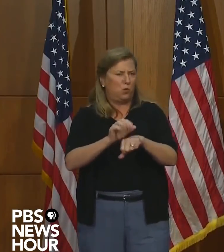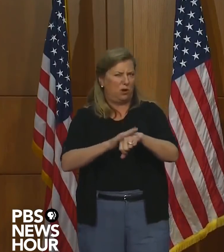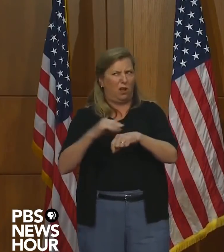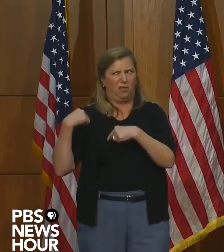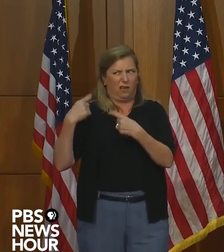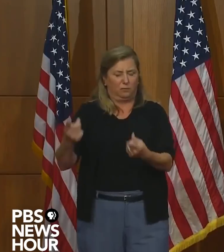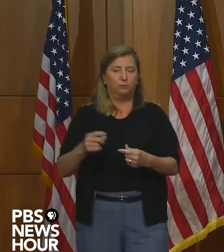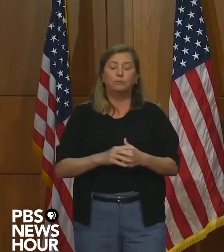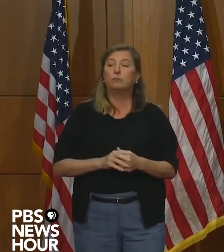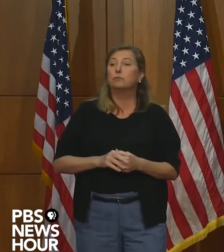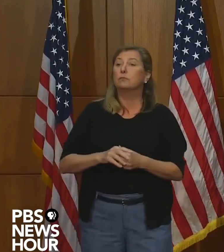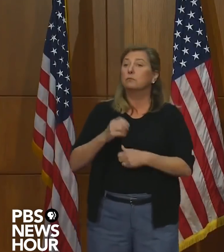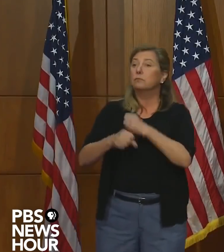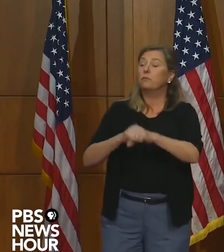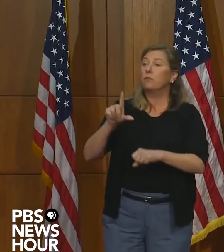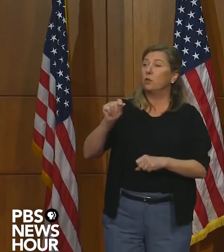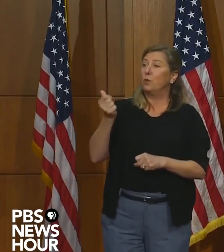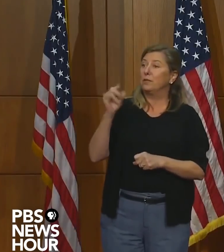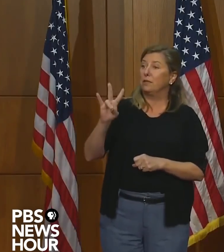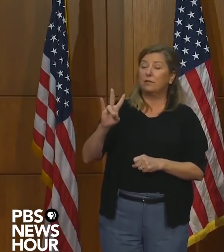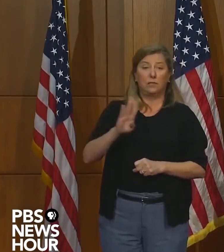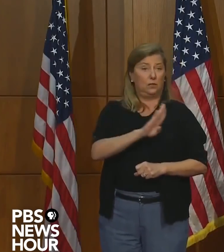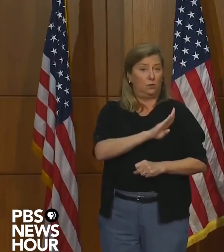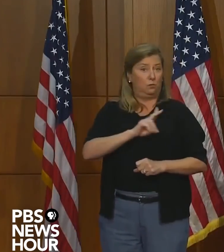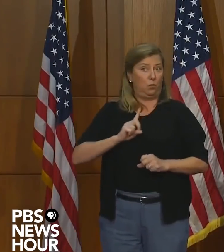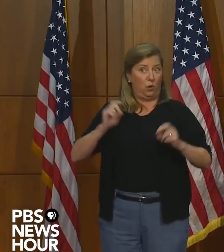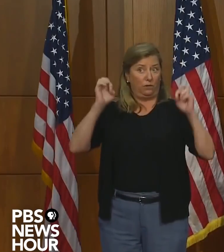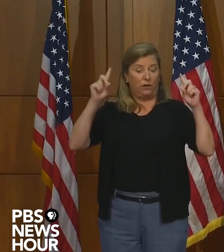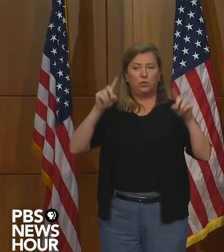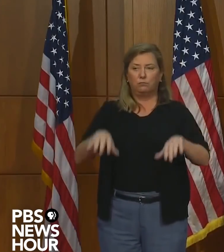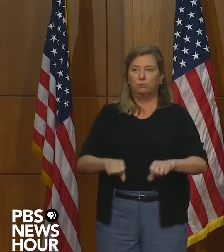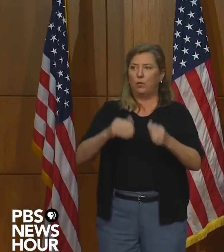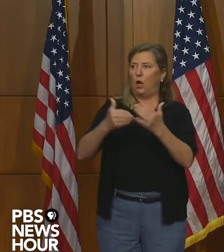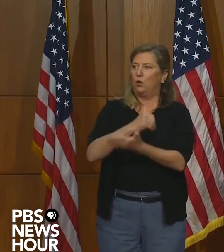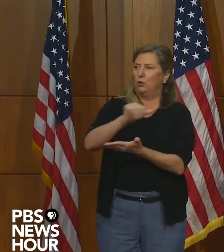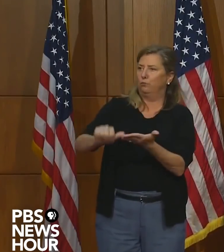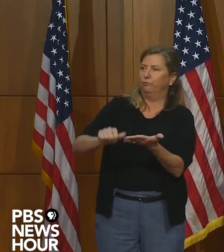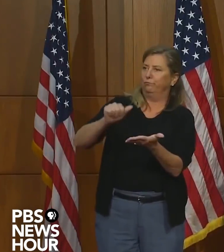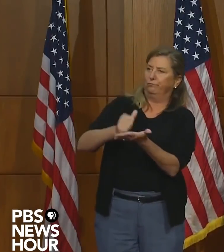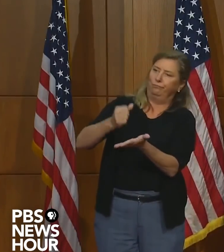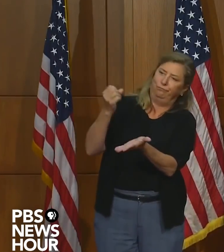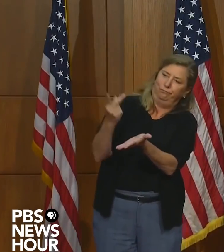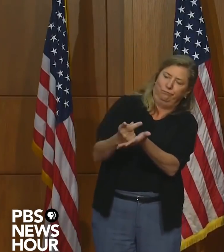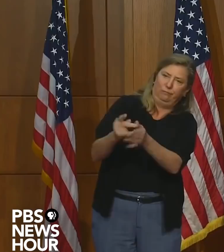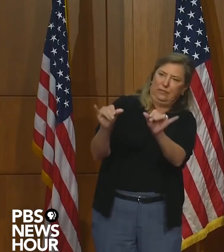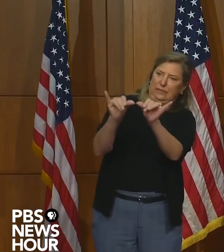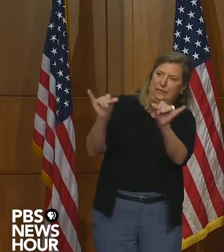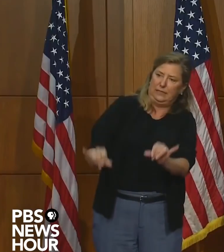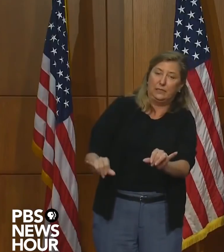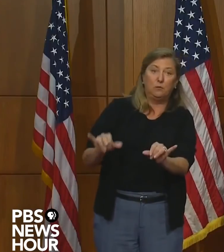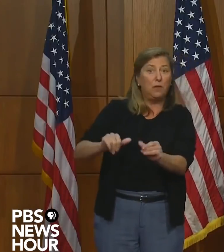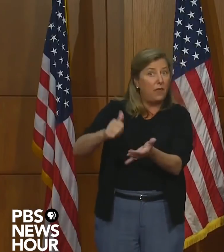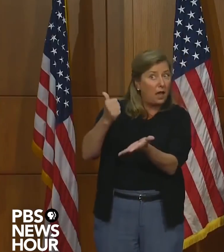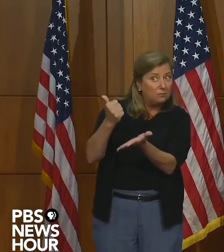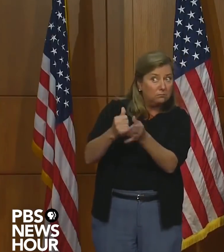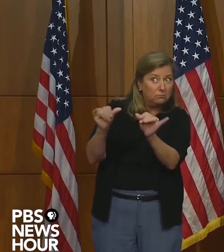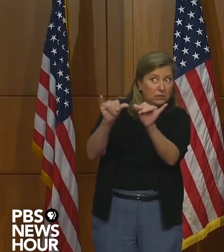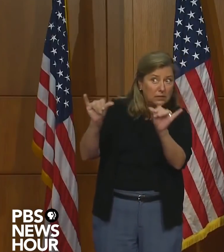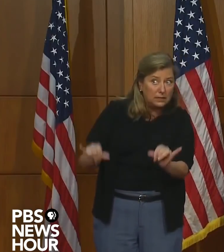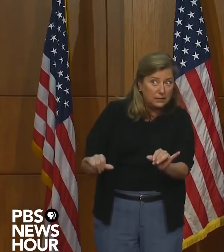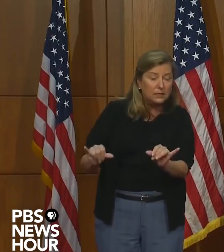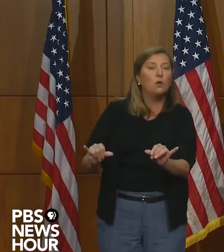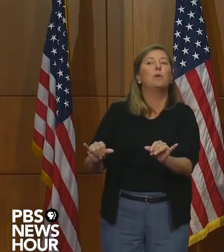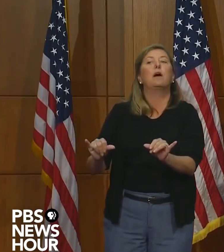in 2017, the board of education adopted a new accreditation system. And as part of that accreditation system for the first time,